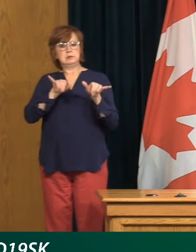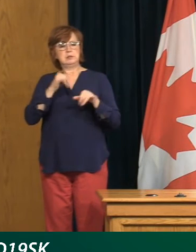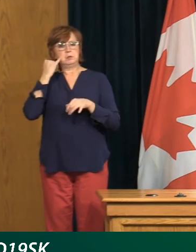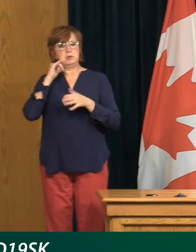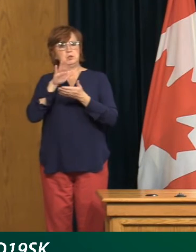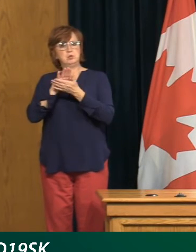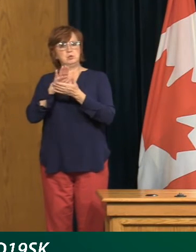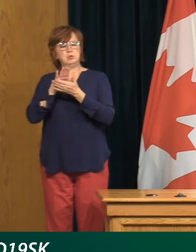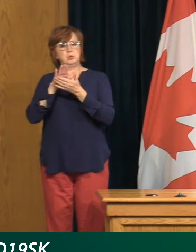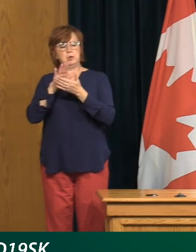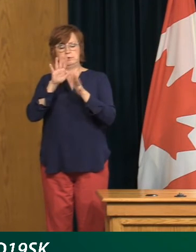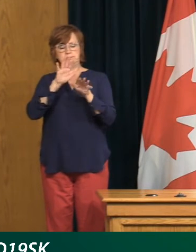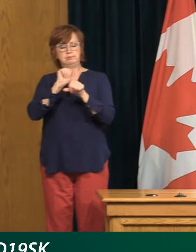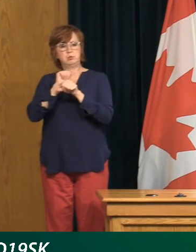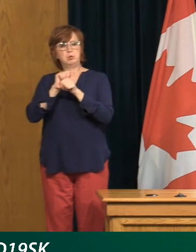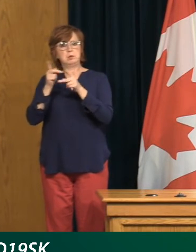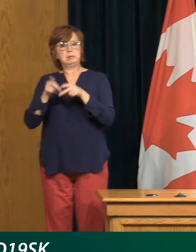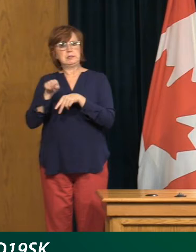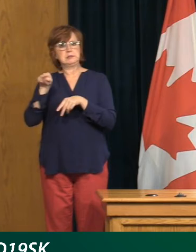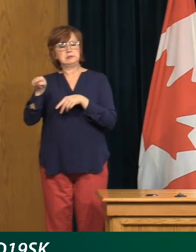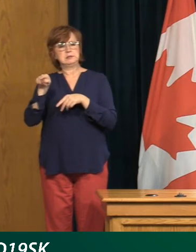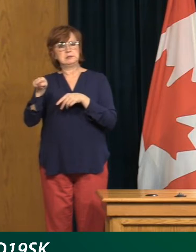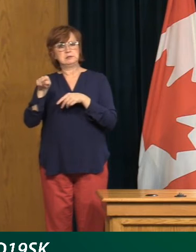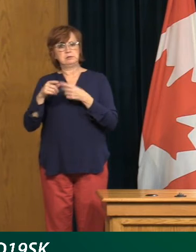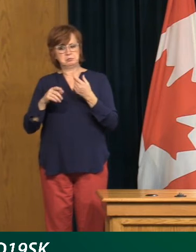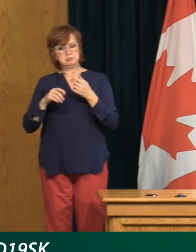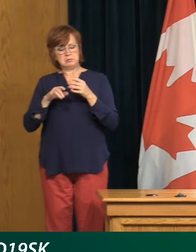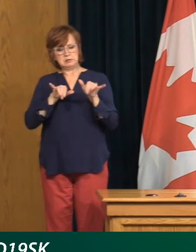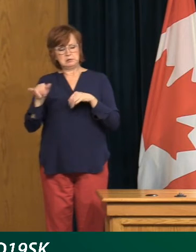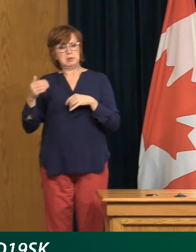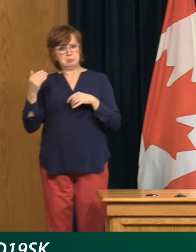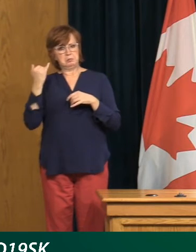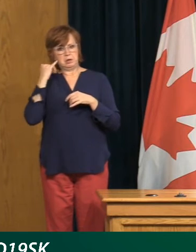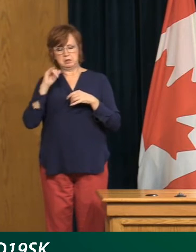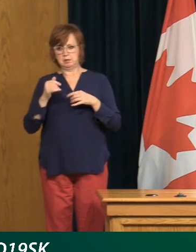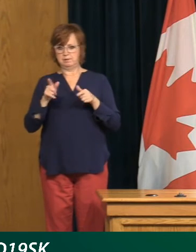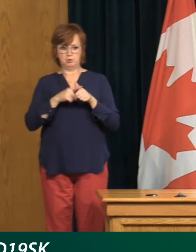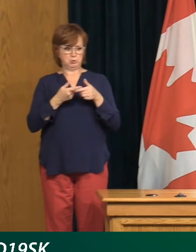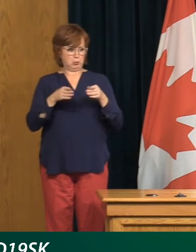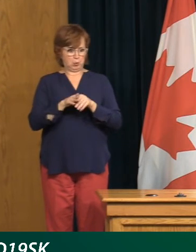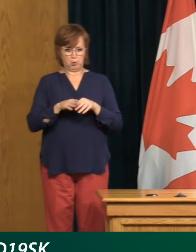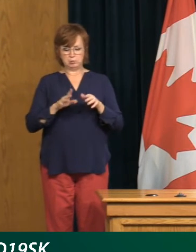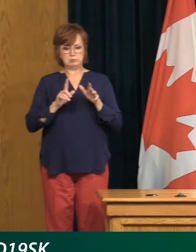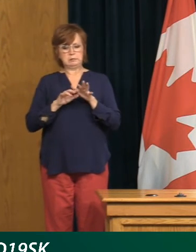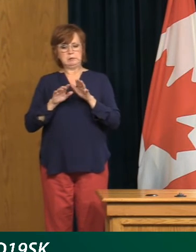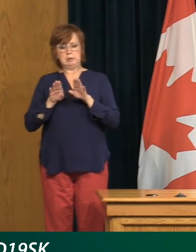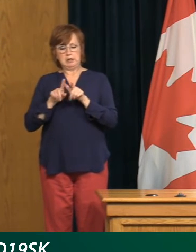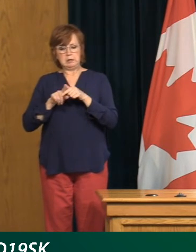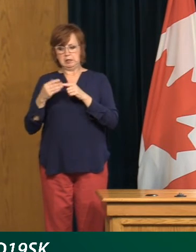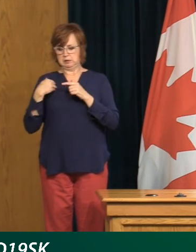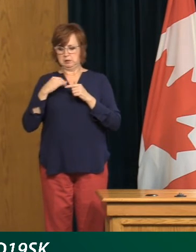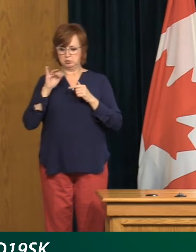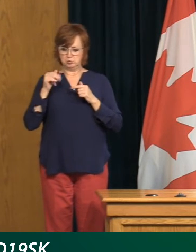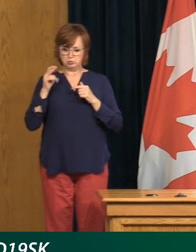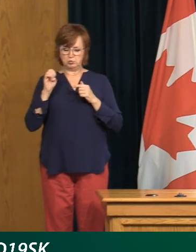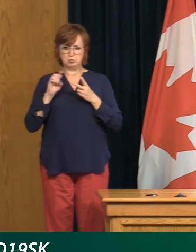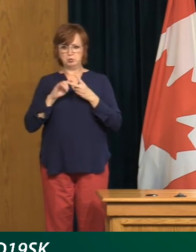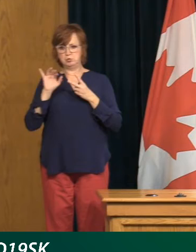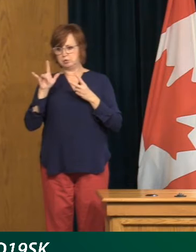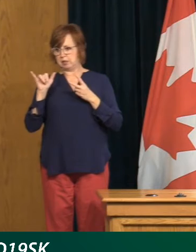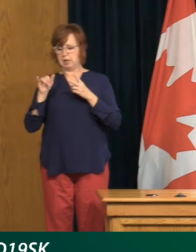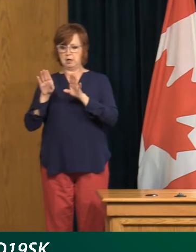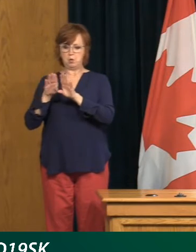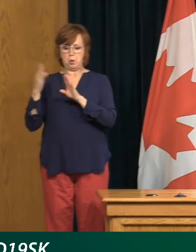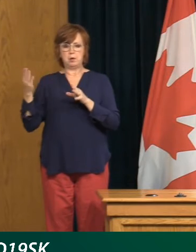those guidelines that they did practice as an essential workplace in March, April, or maybe as they opened up in June, July, a public